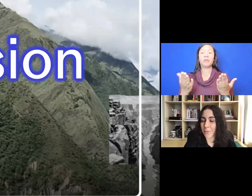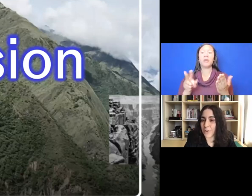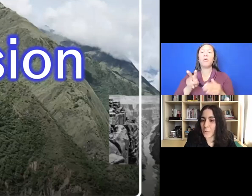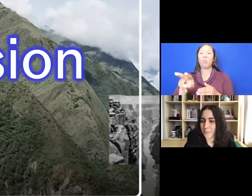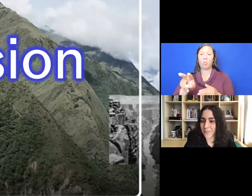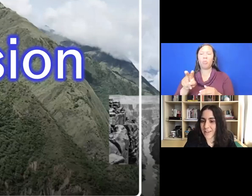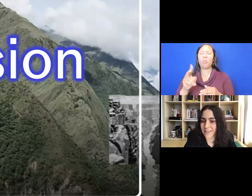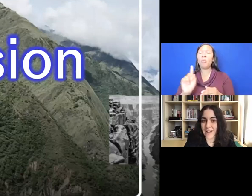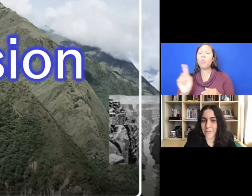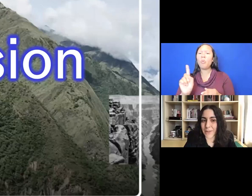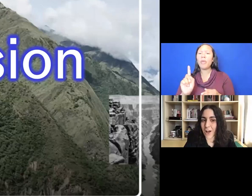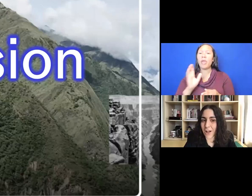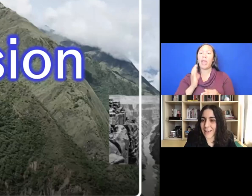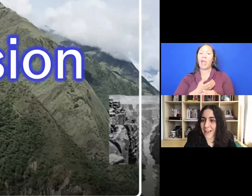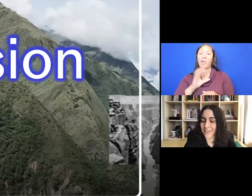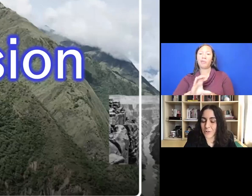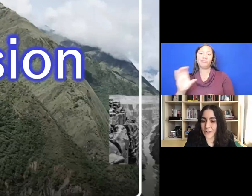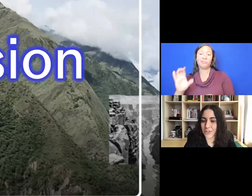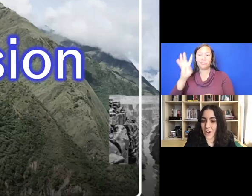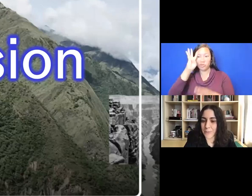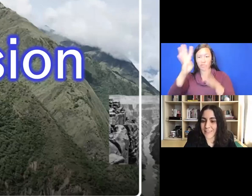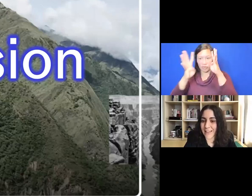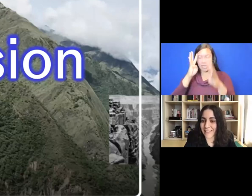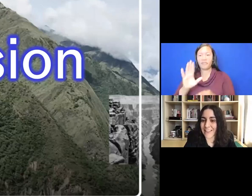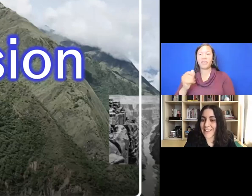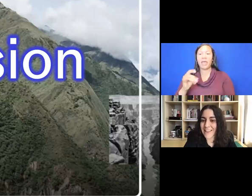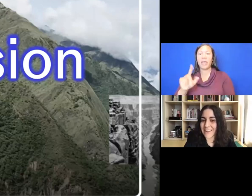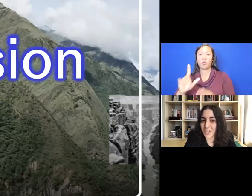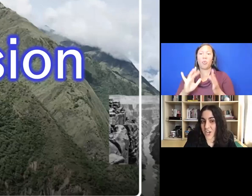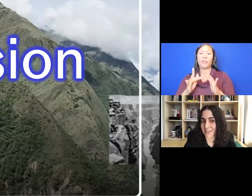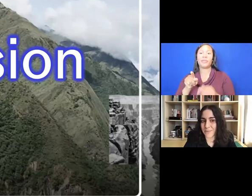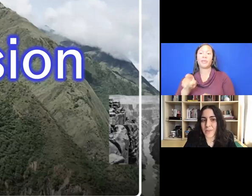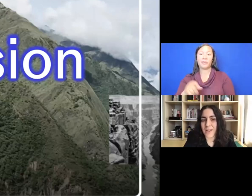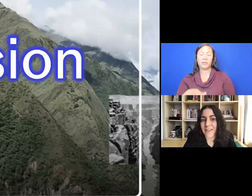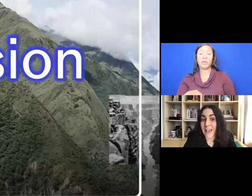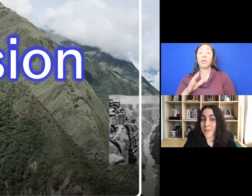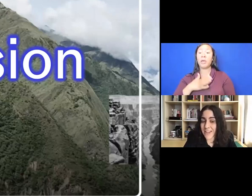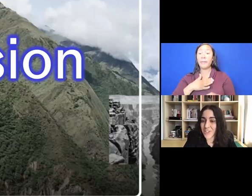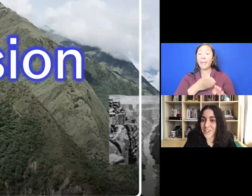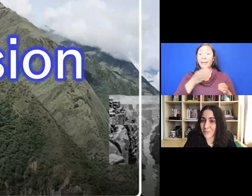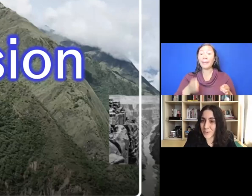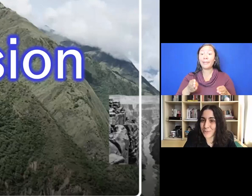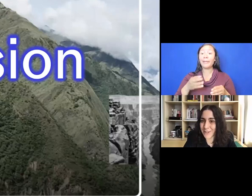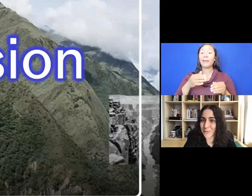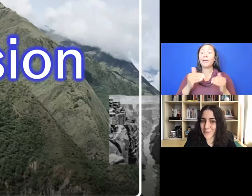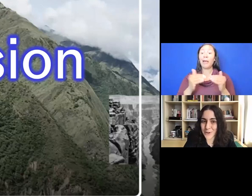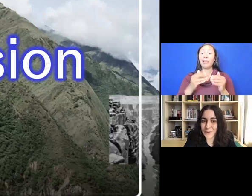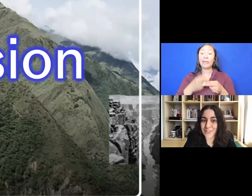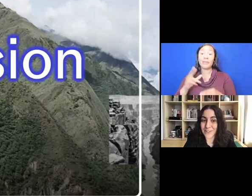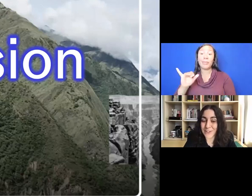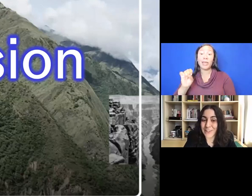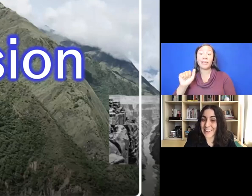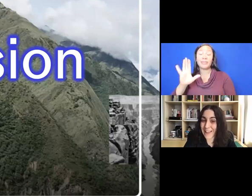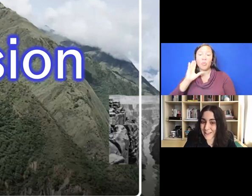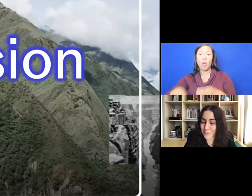Capital website. My colleague Isaac will be dropping that link in the chat. The application, as I'm sure many of you know,